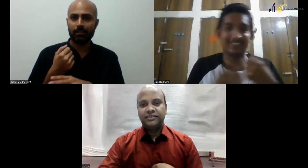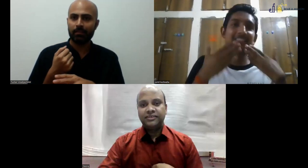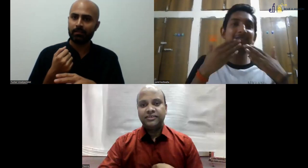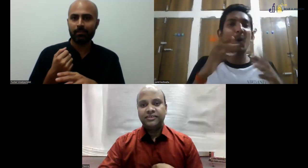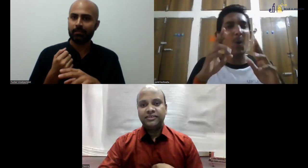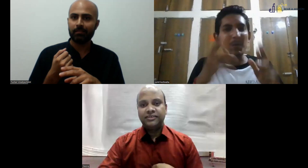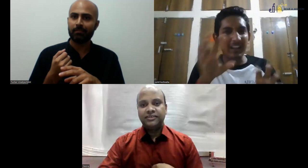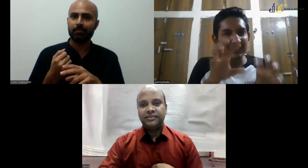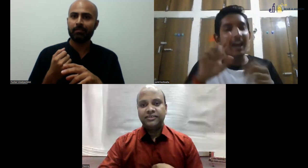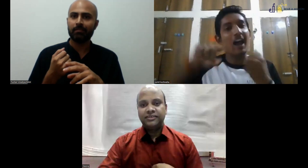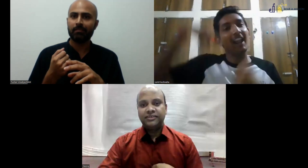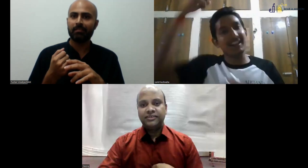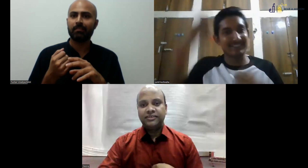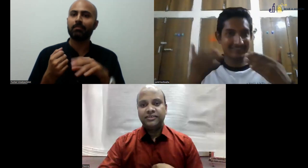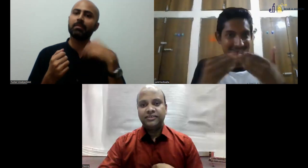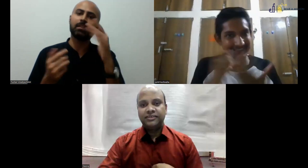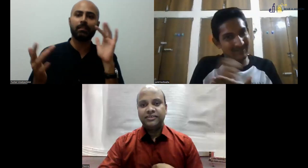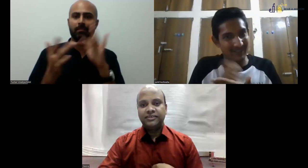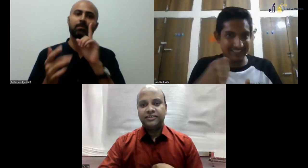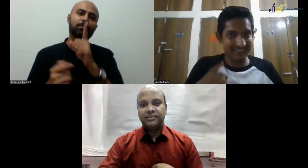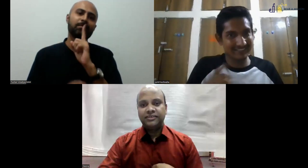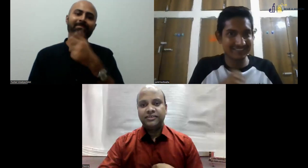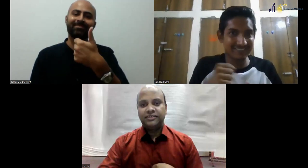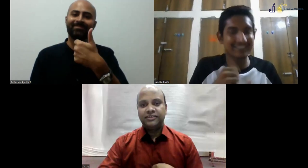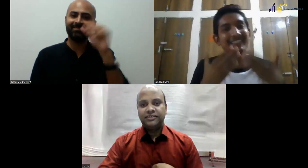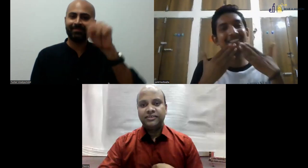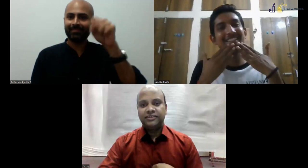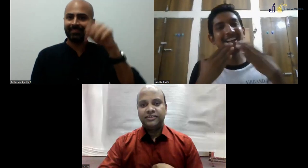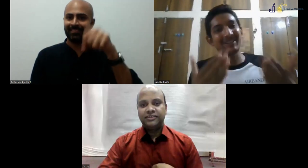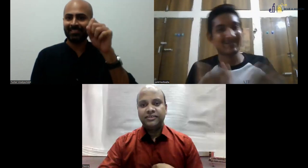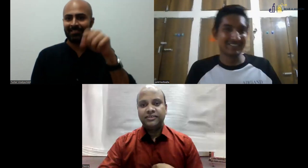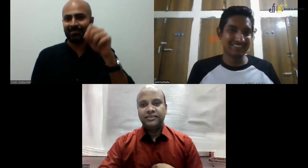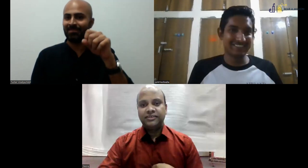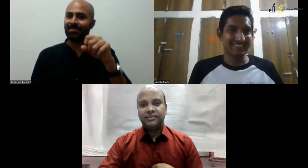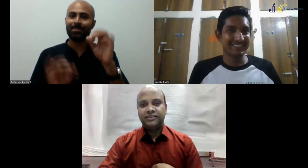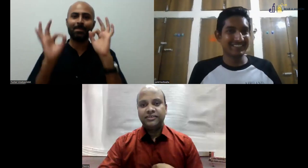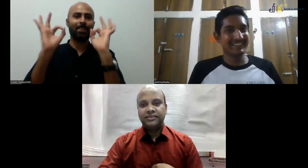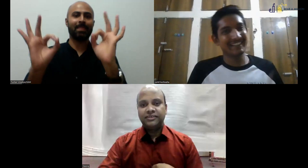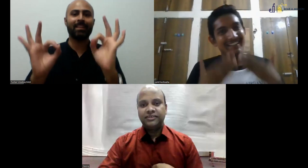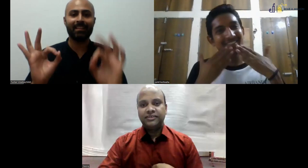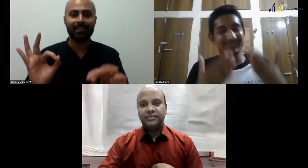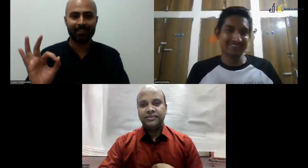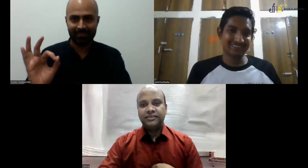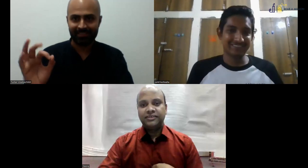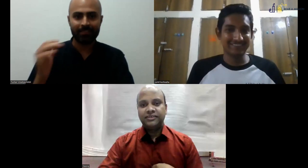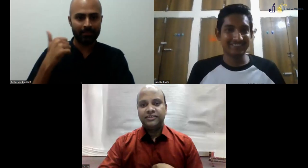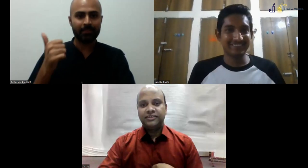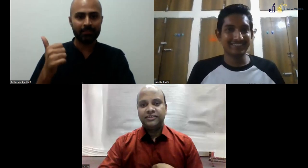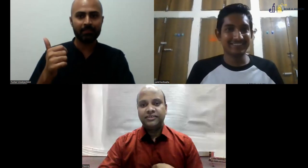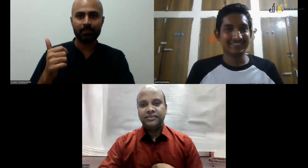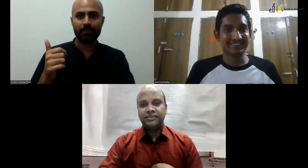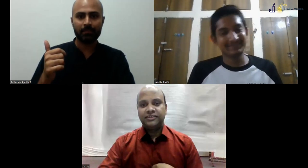Sorry. What's your sign name? Yeah. Okay. Tushar, no problem. Next time we can try. Okay. Sure. Great.